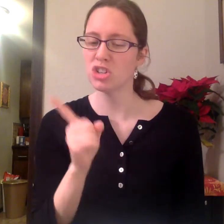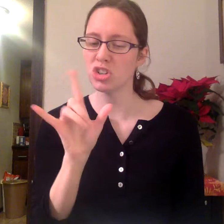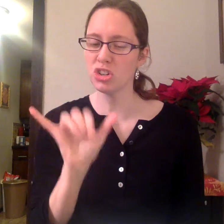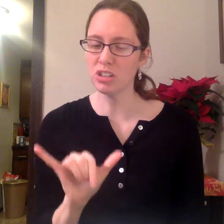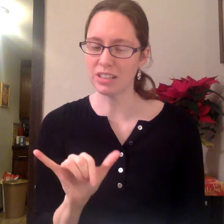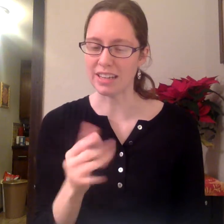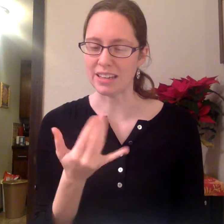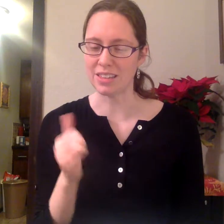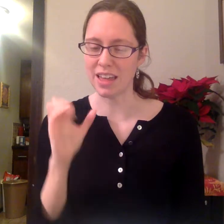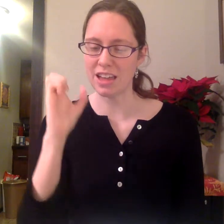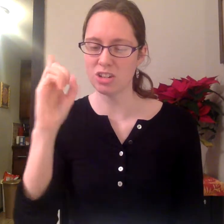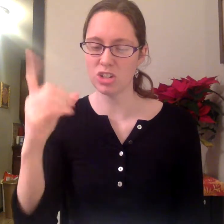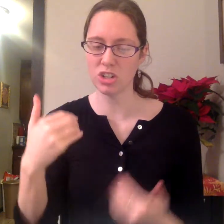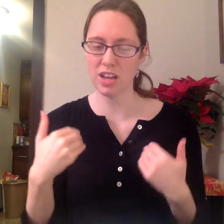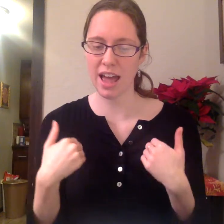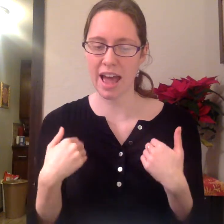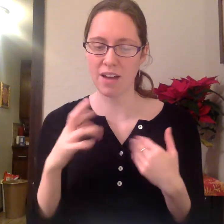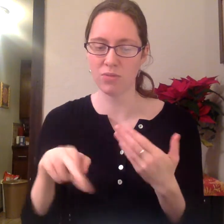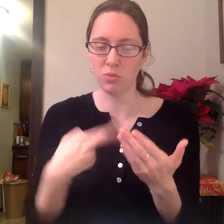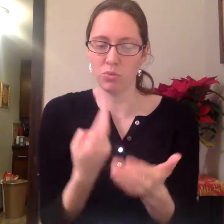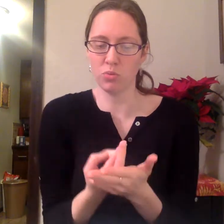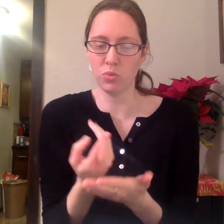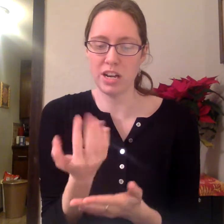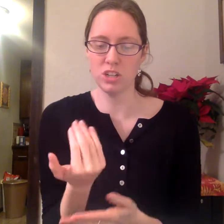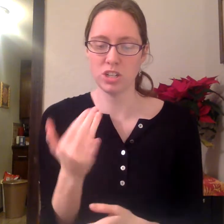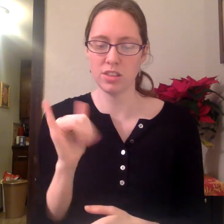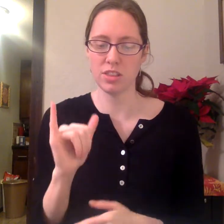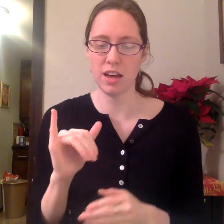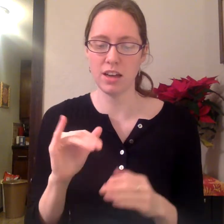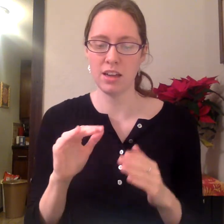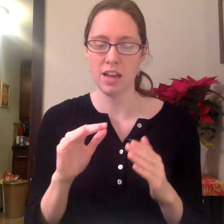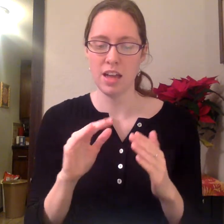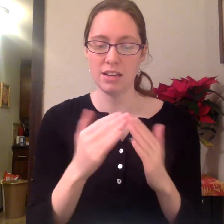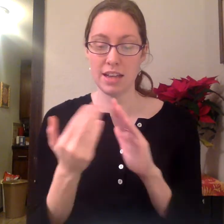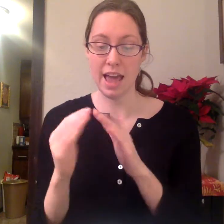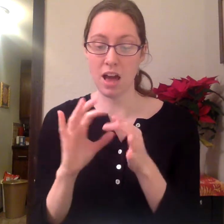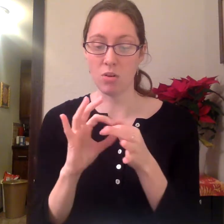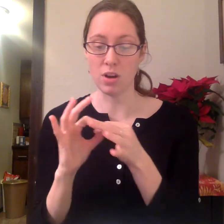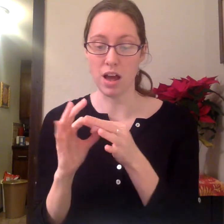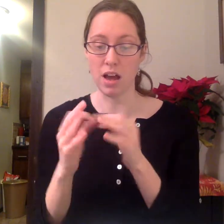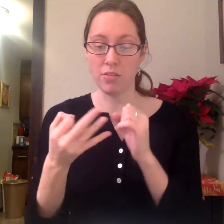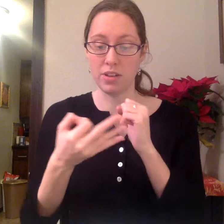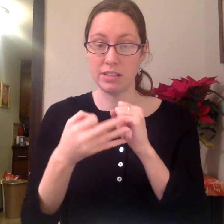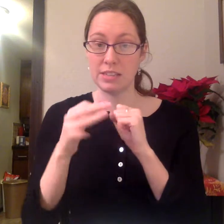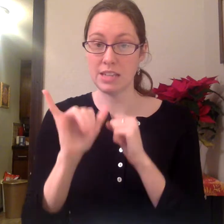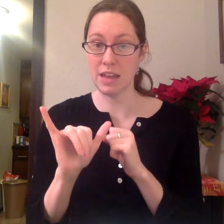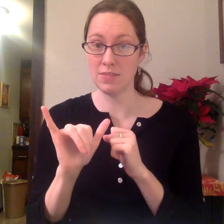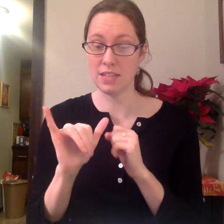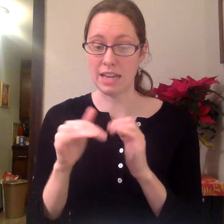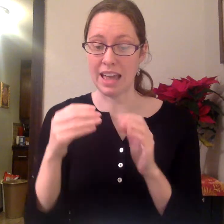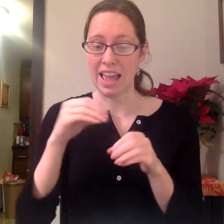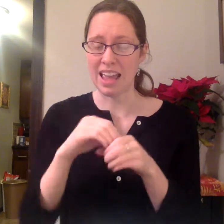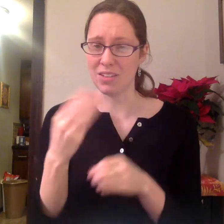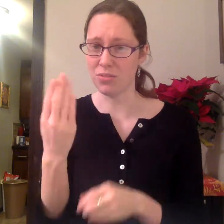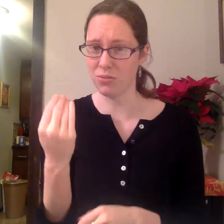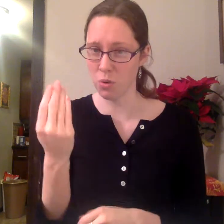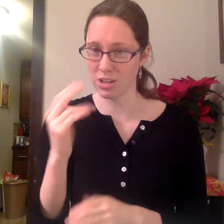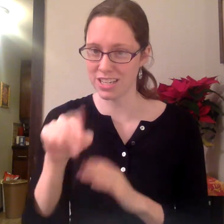Surely, they should have reached the town of safety in 14